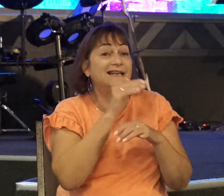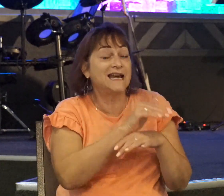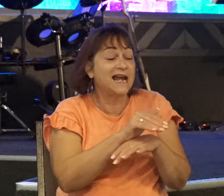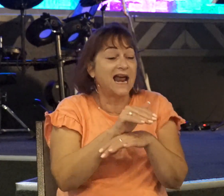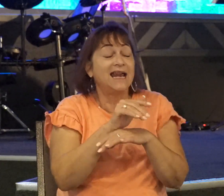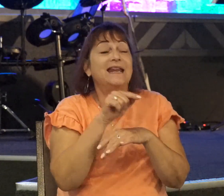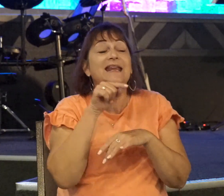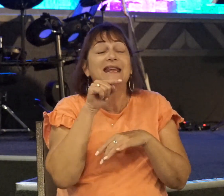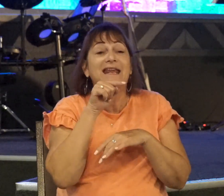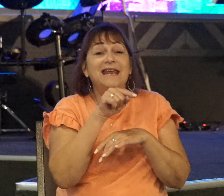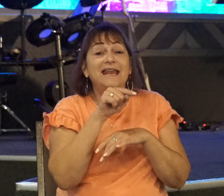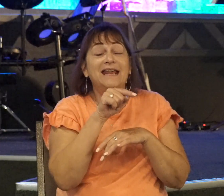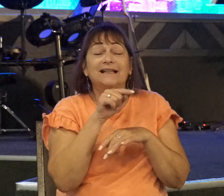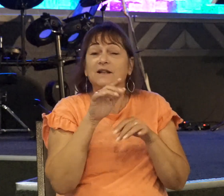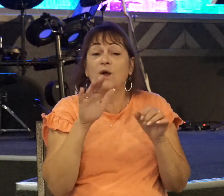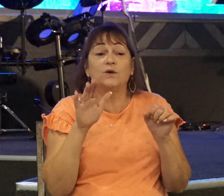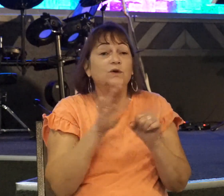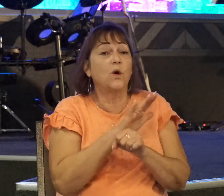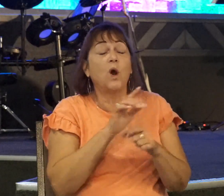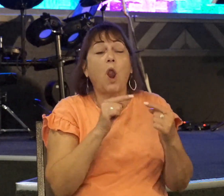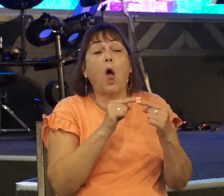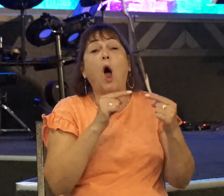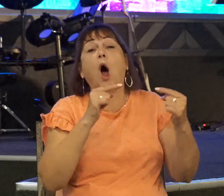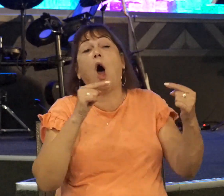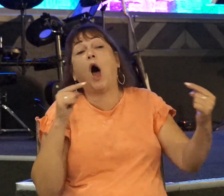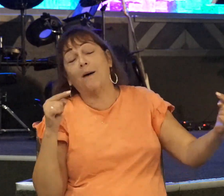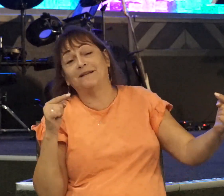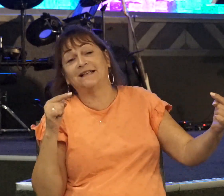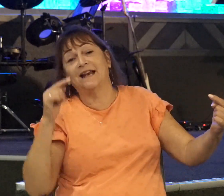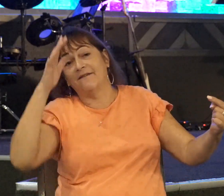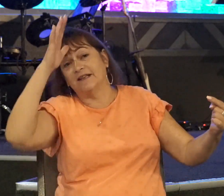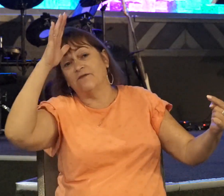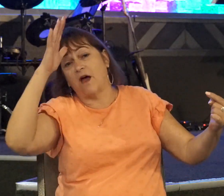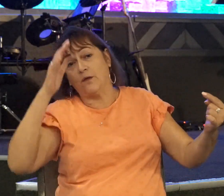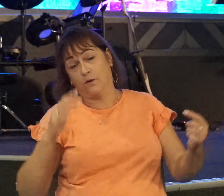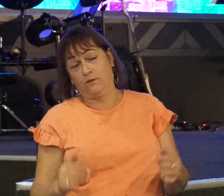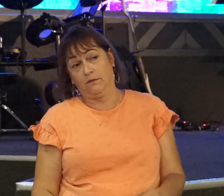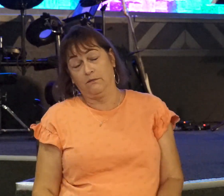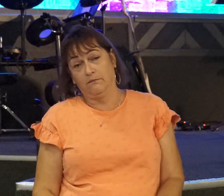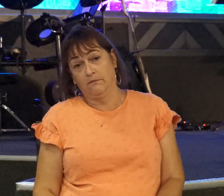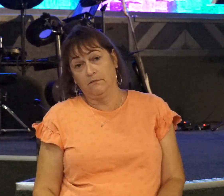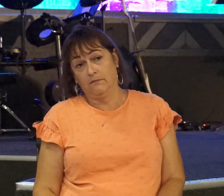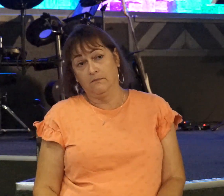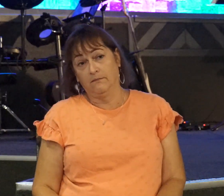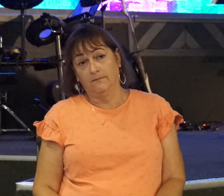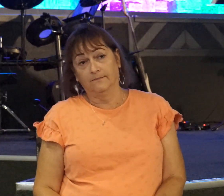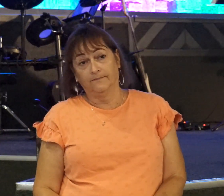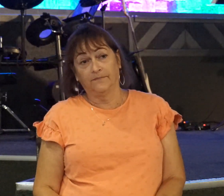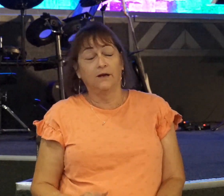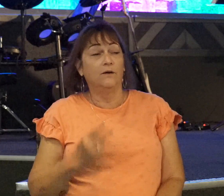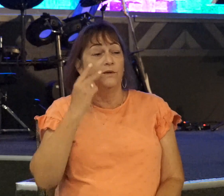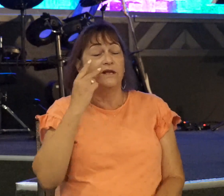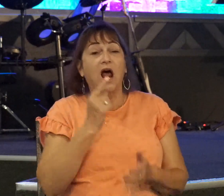is the total opposite of his father. We saw last week that